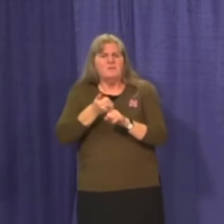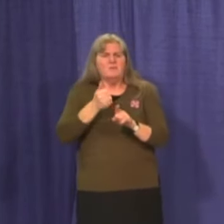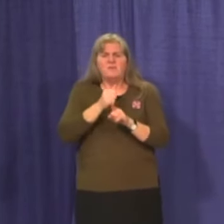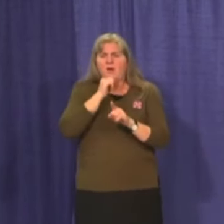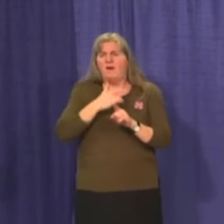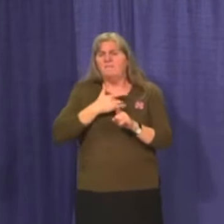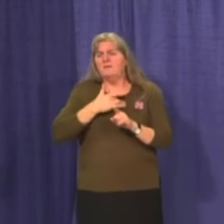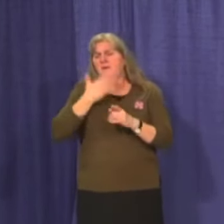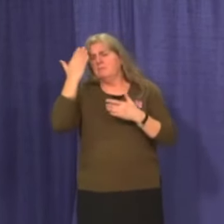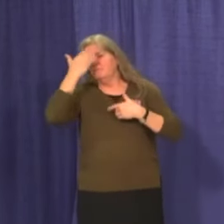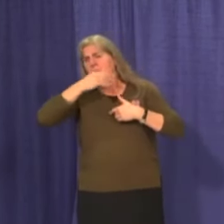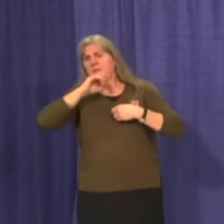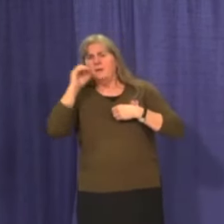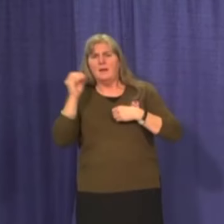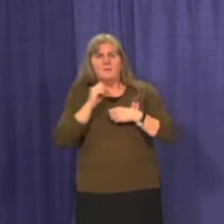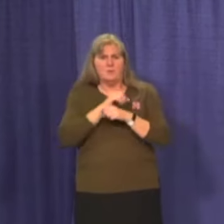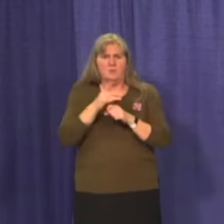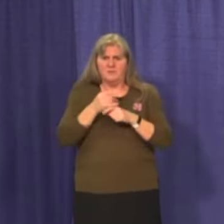transmission of COVID.